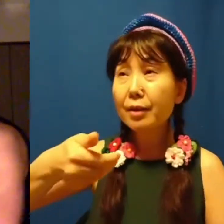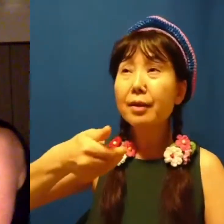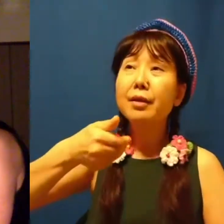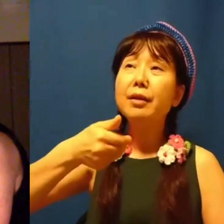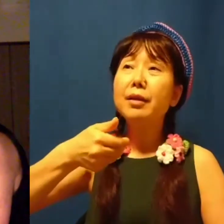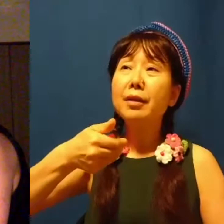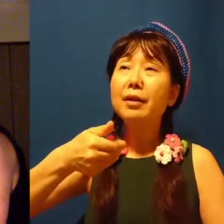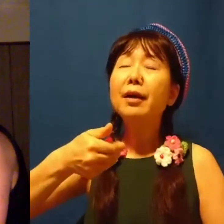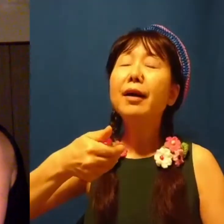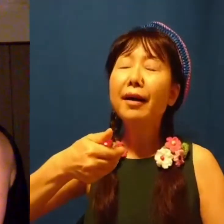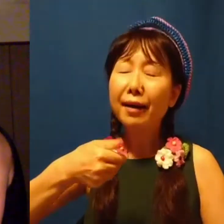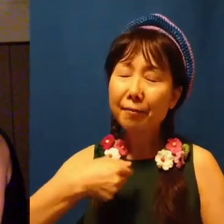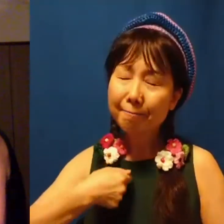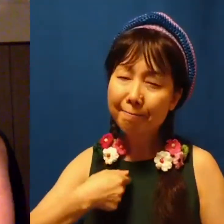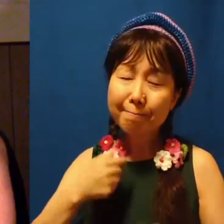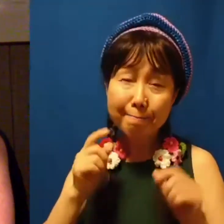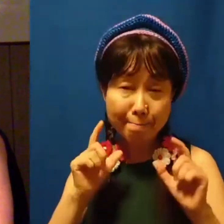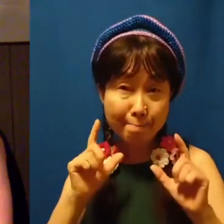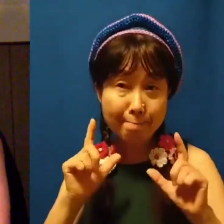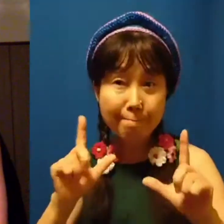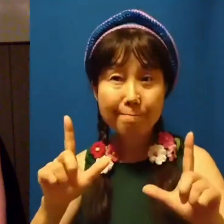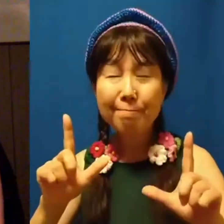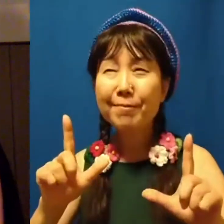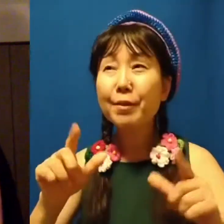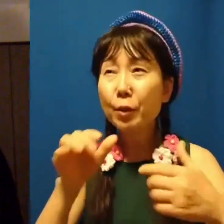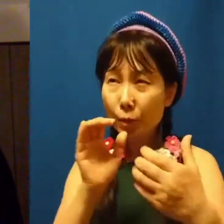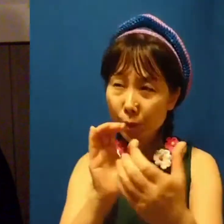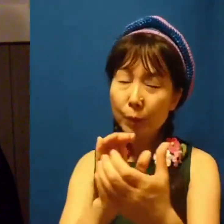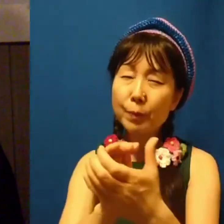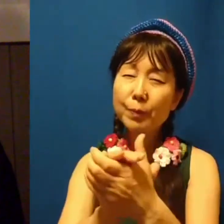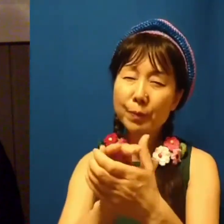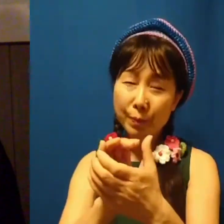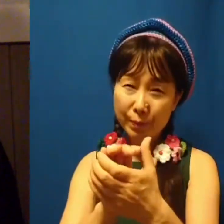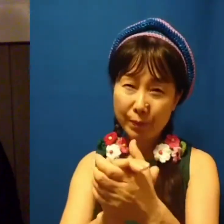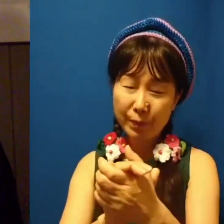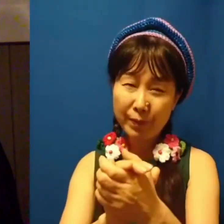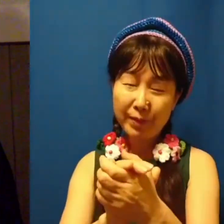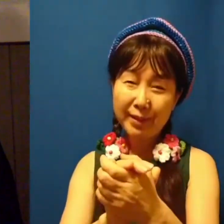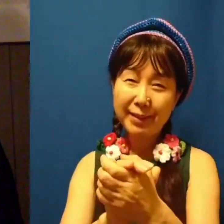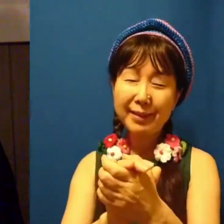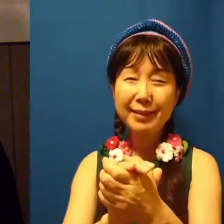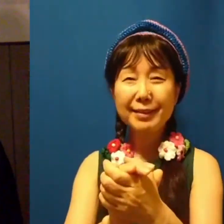You've been a friend to me,